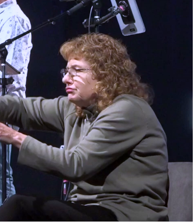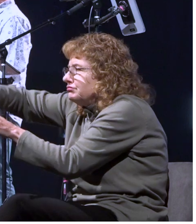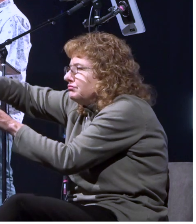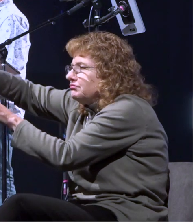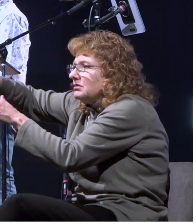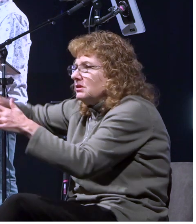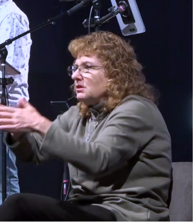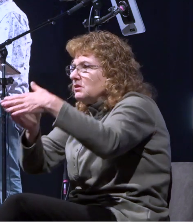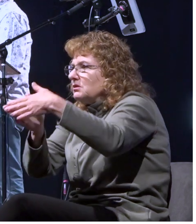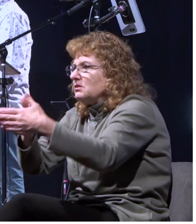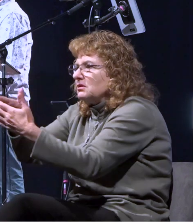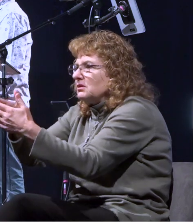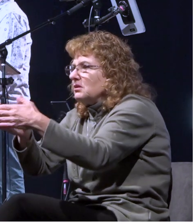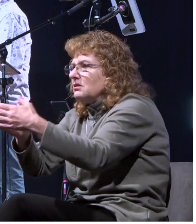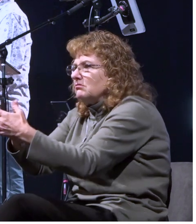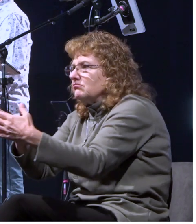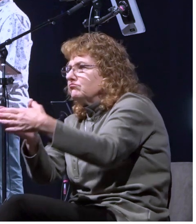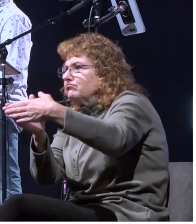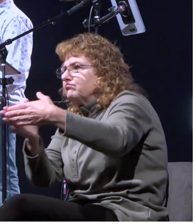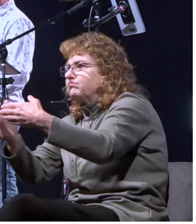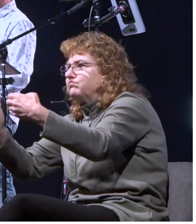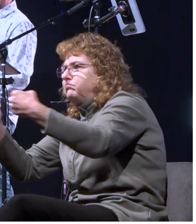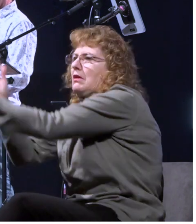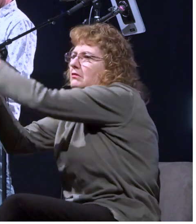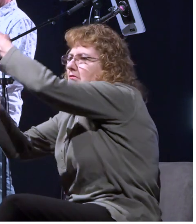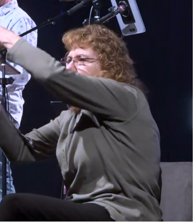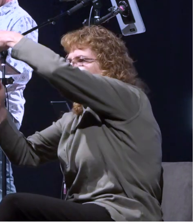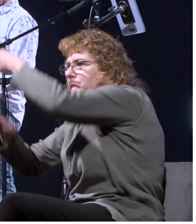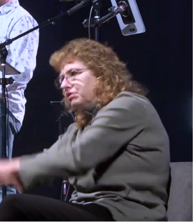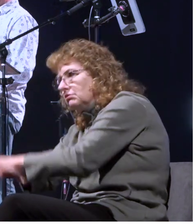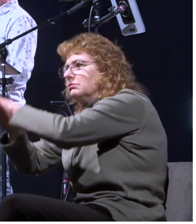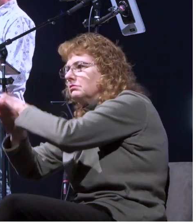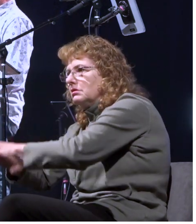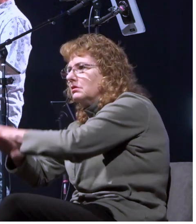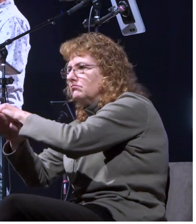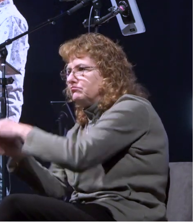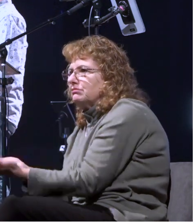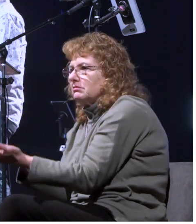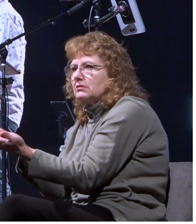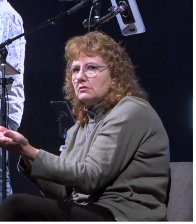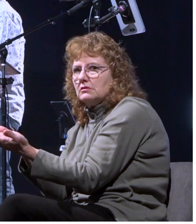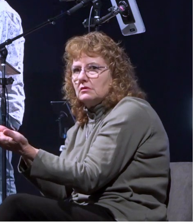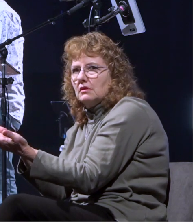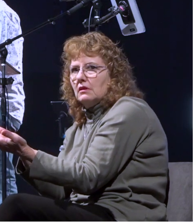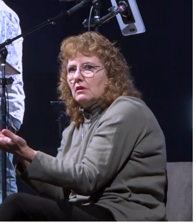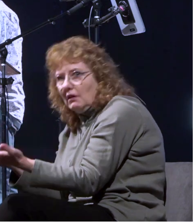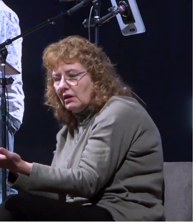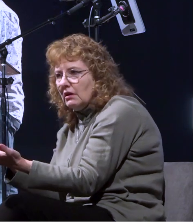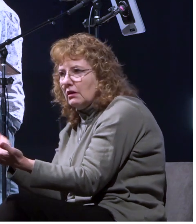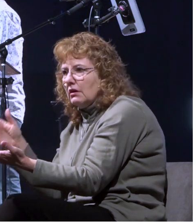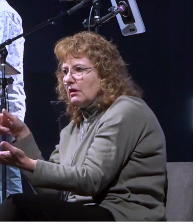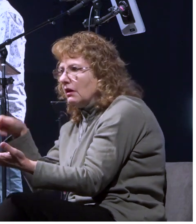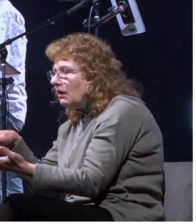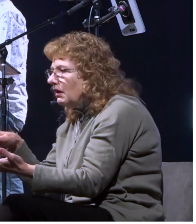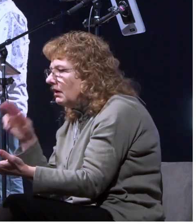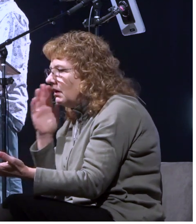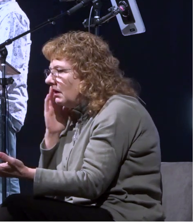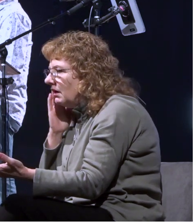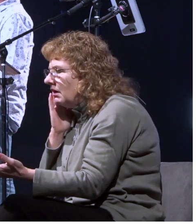the at the bottom of the the rocks they're at the bottom of the cliff and and even now